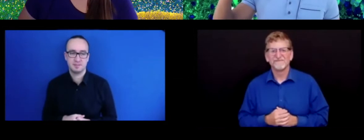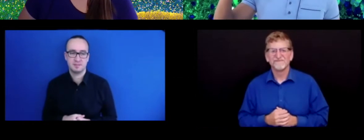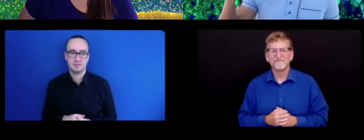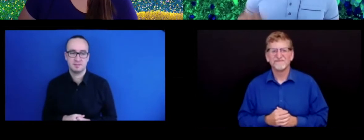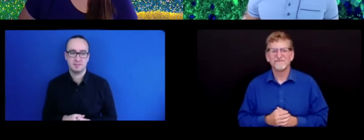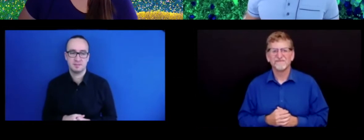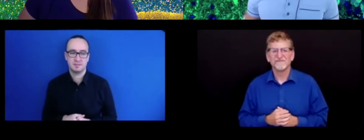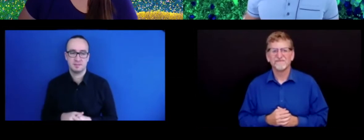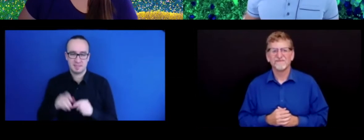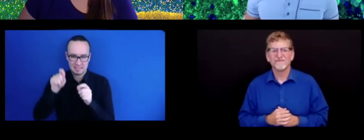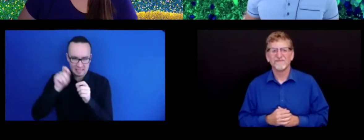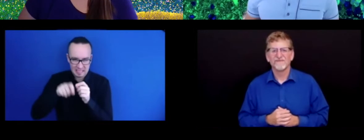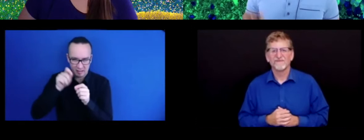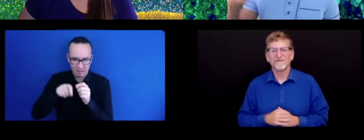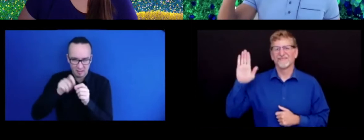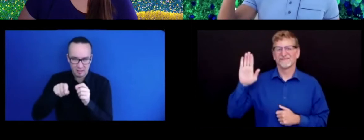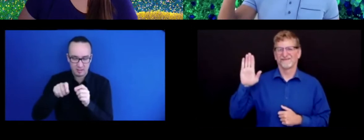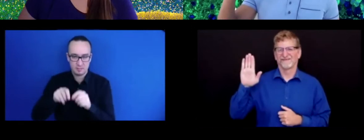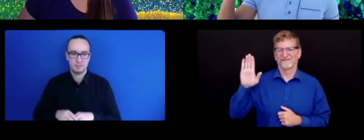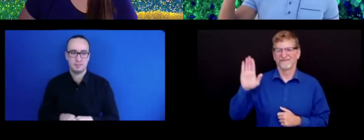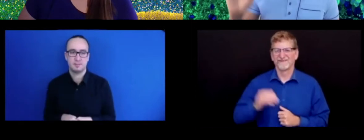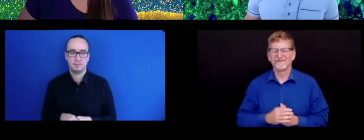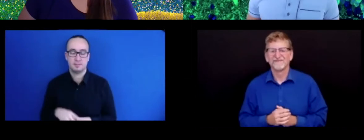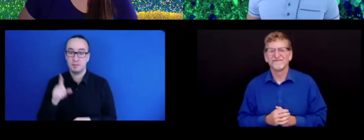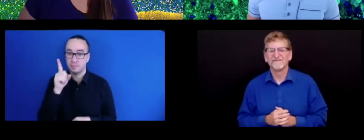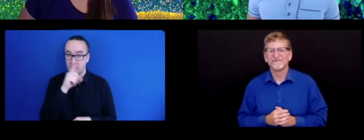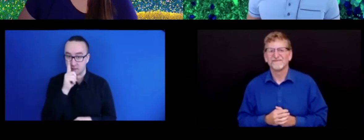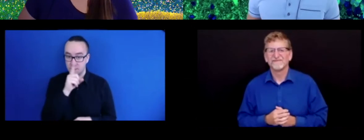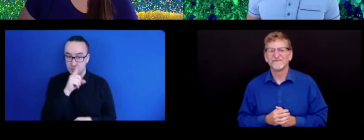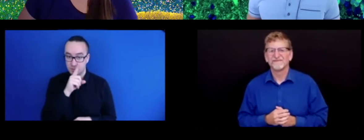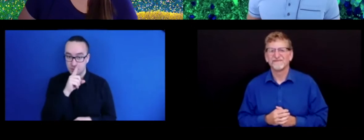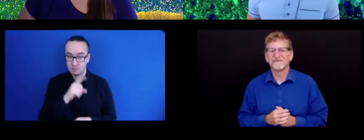Needle. Mouse.